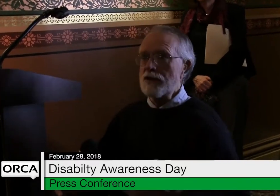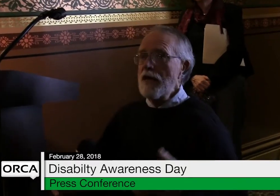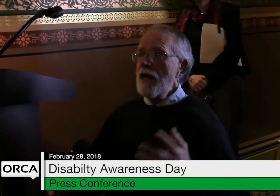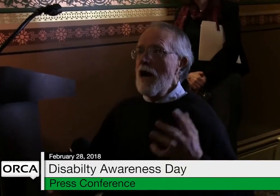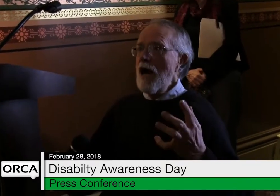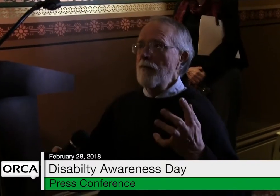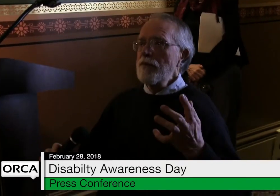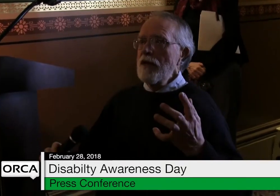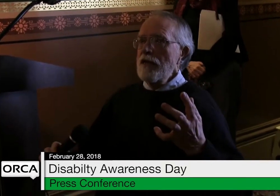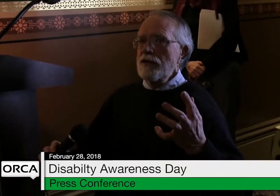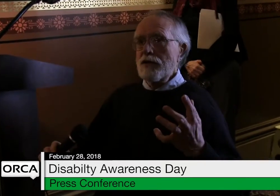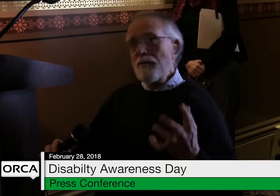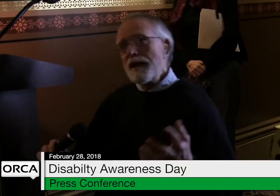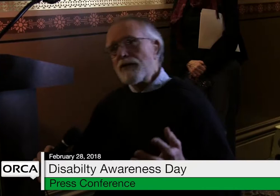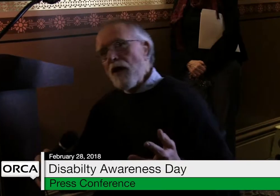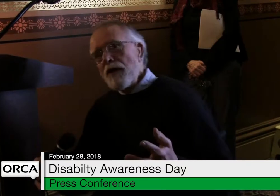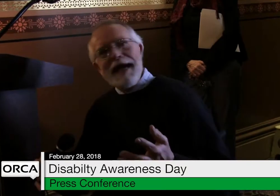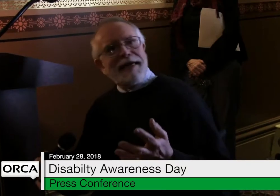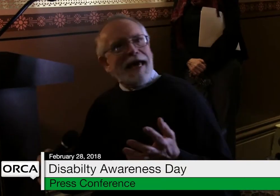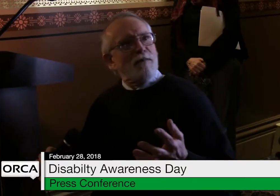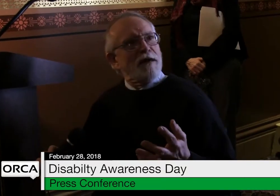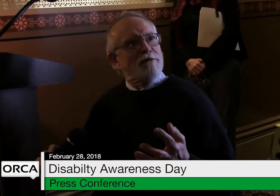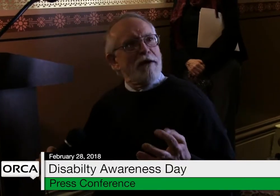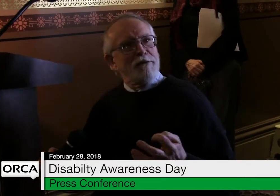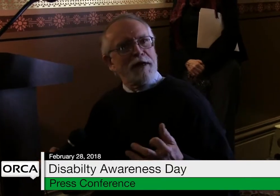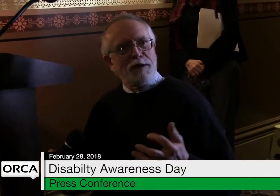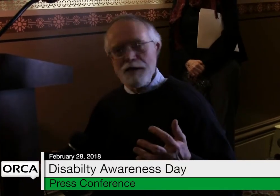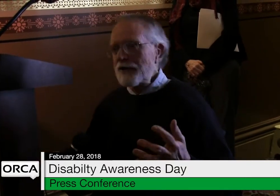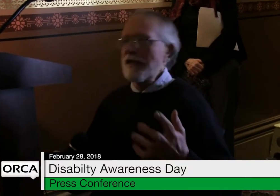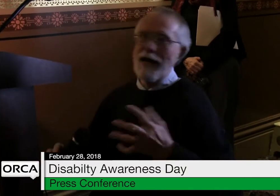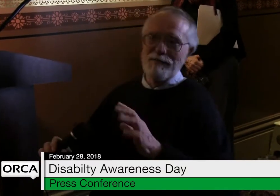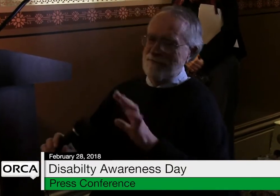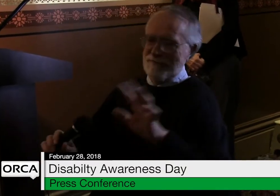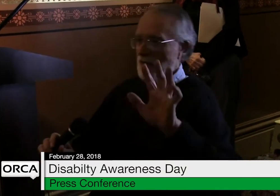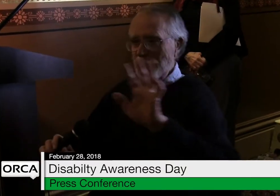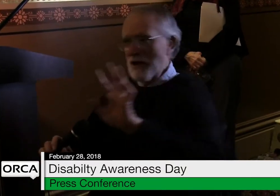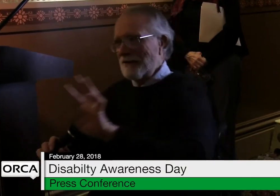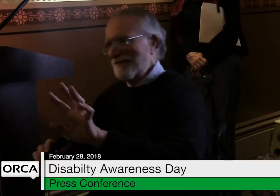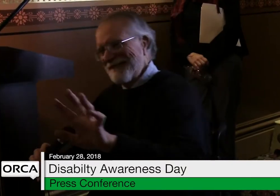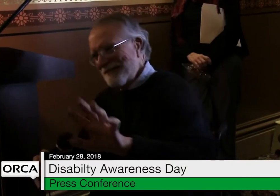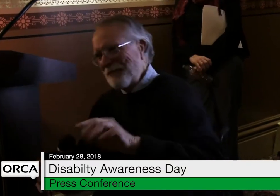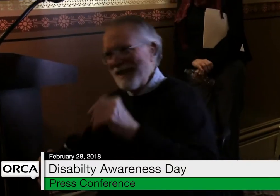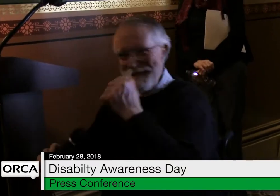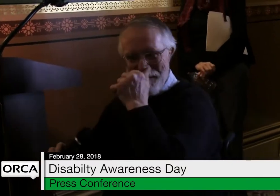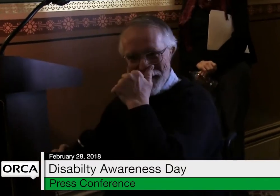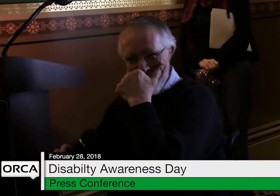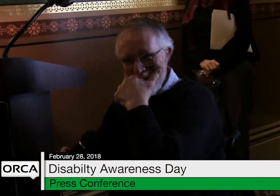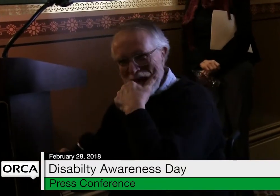Services, somebody throw an egg at me if I forget yours, and I, no, I don't.